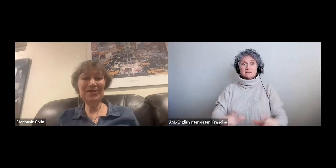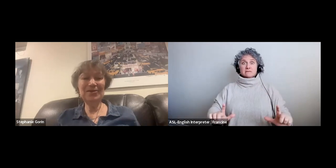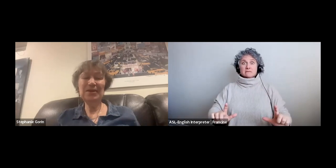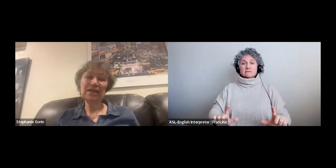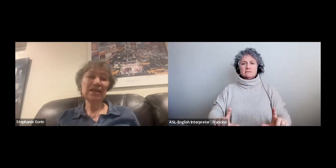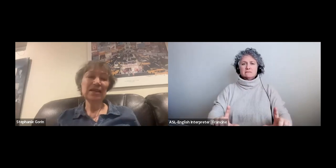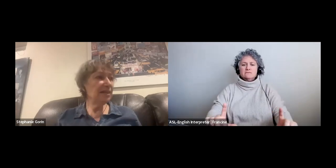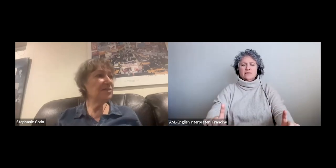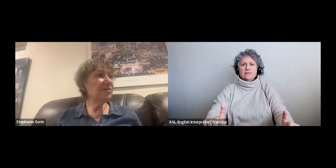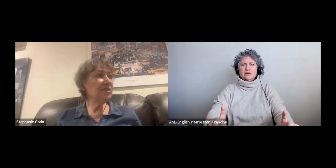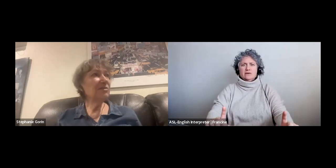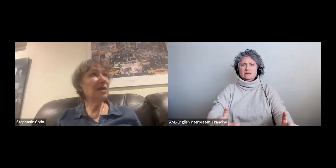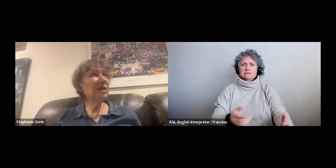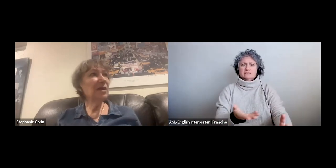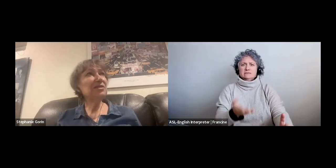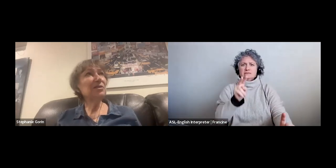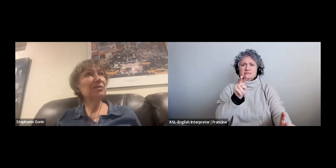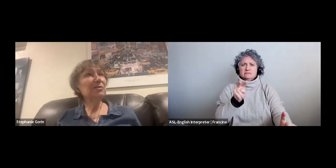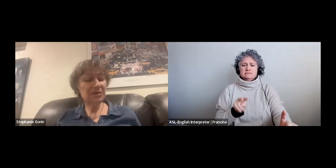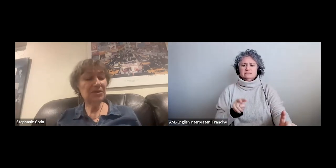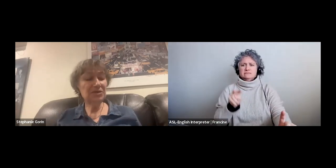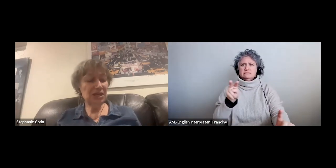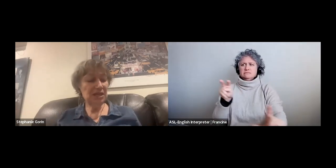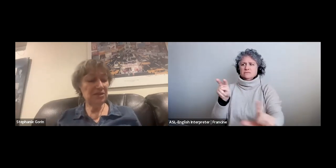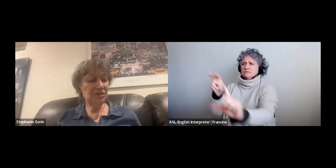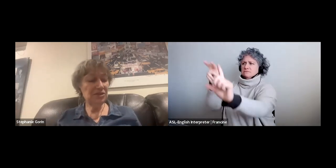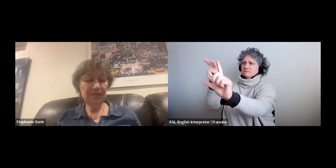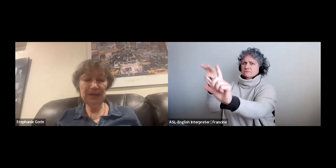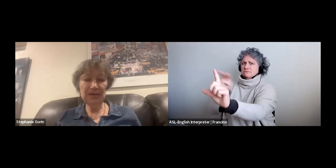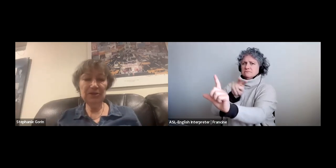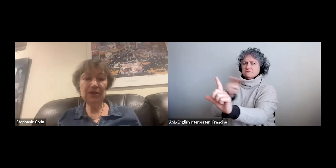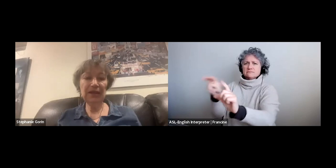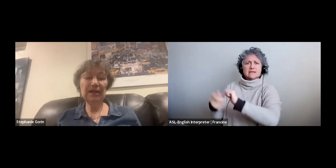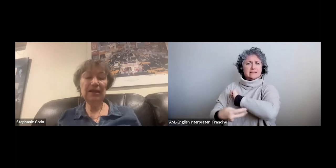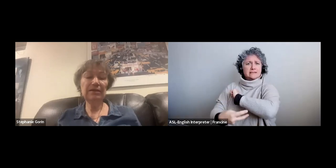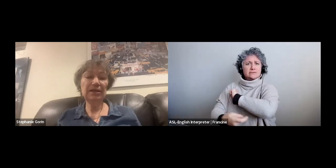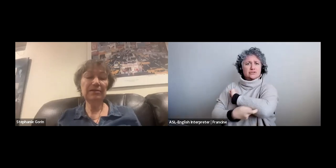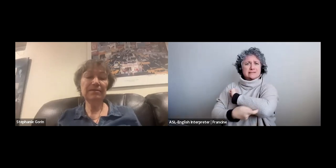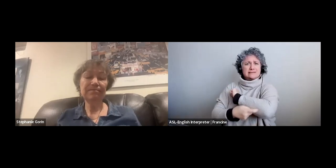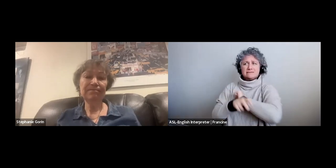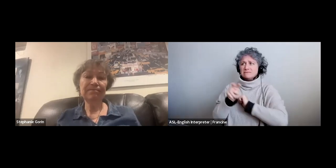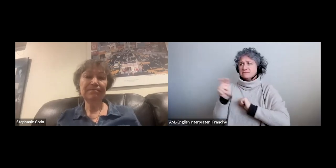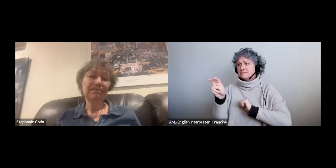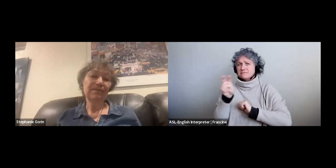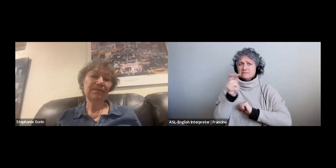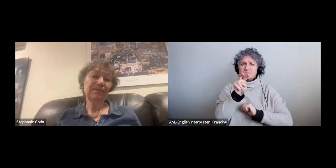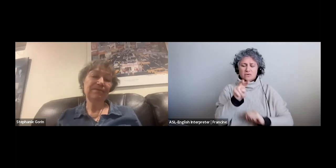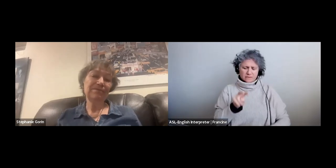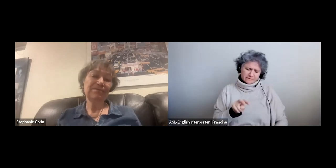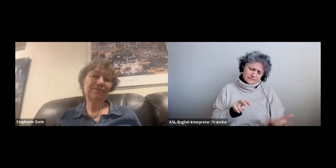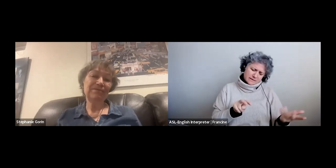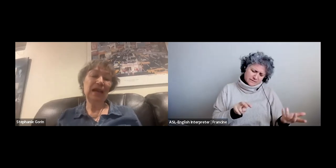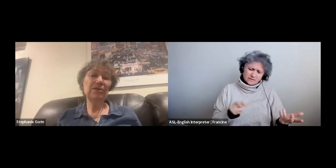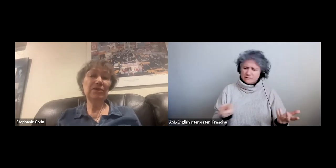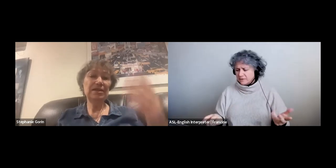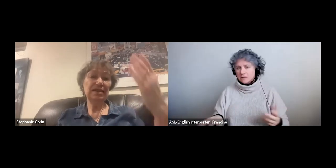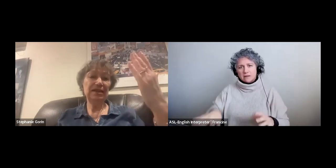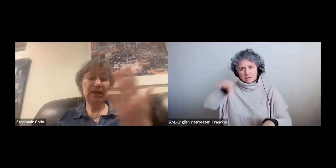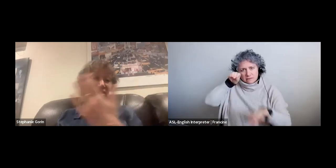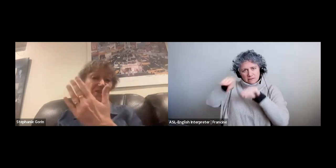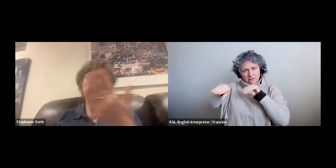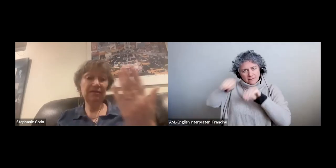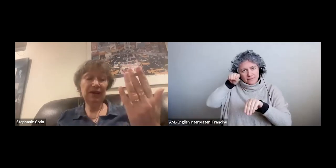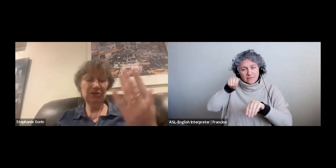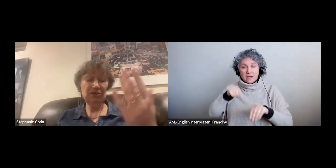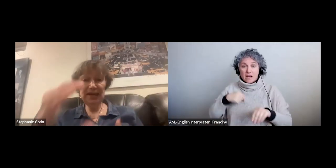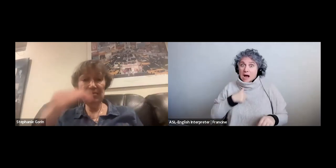can see it you know because there's different ways to to cheat as you're as you're looking down you know i don't